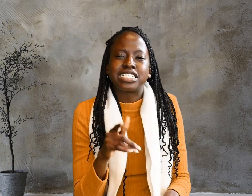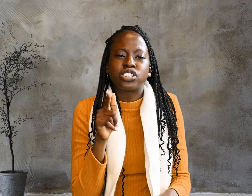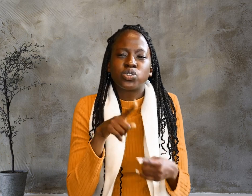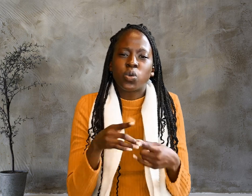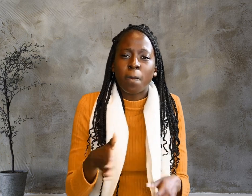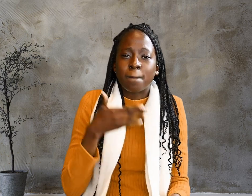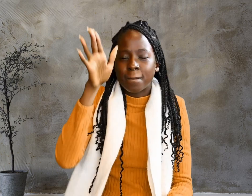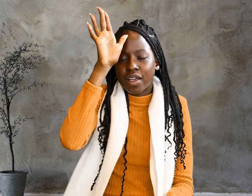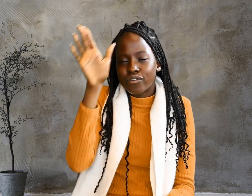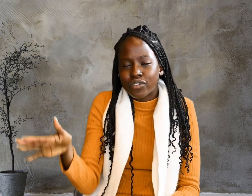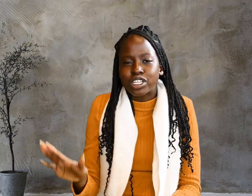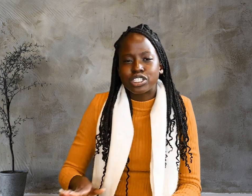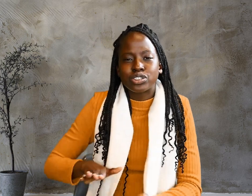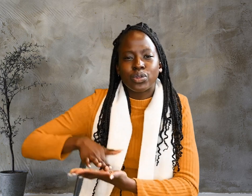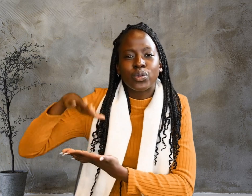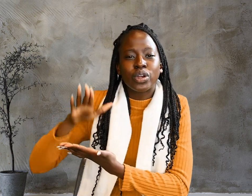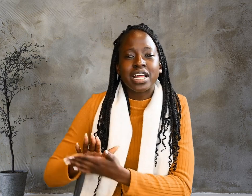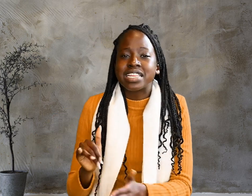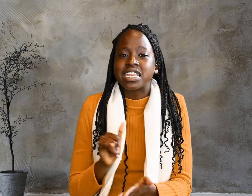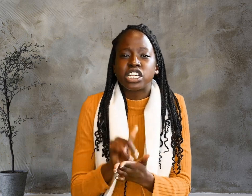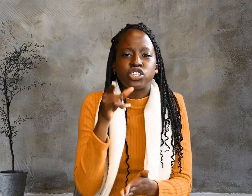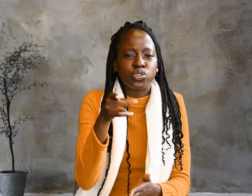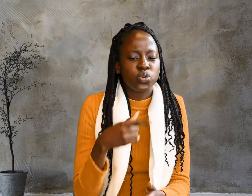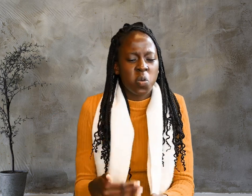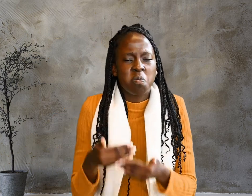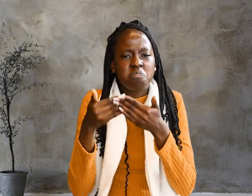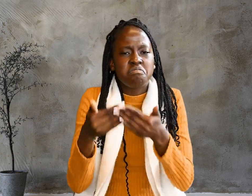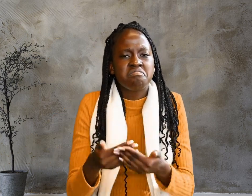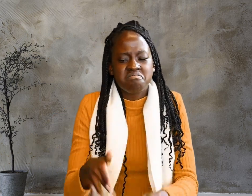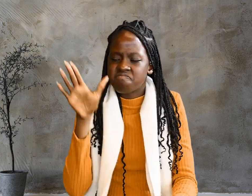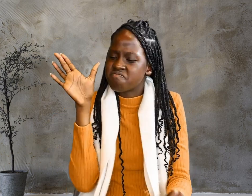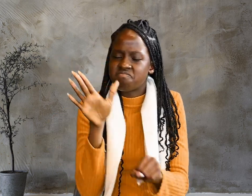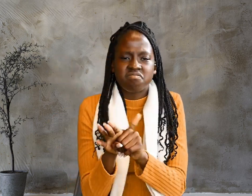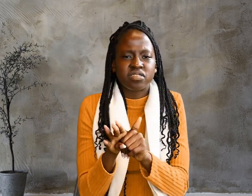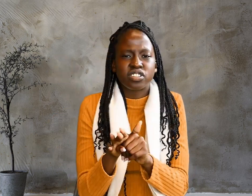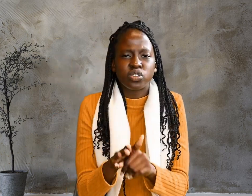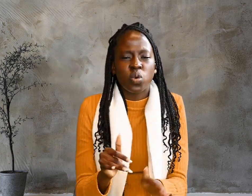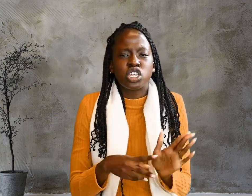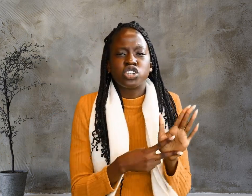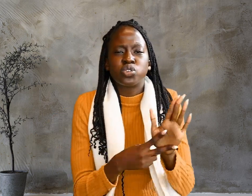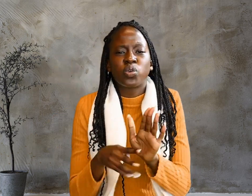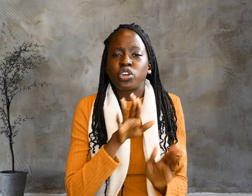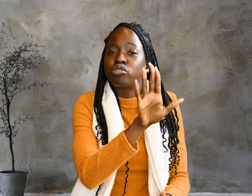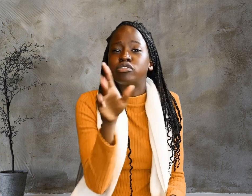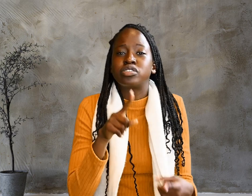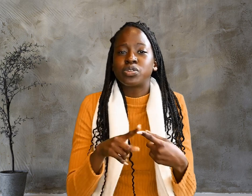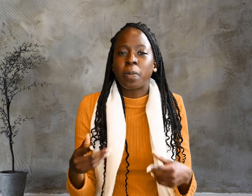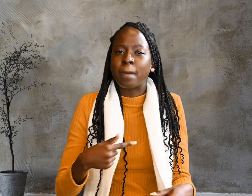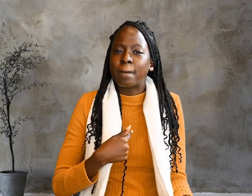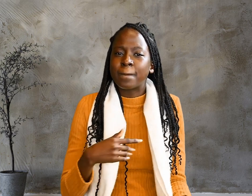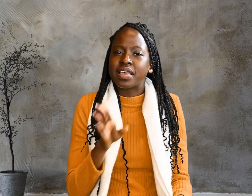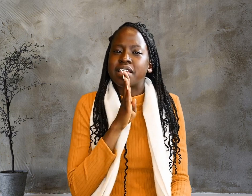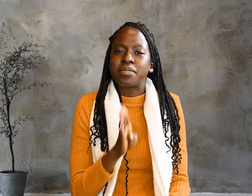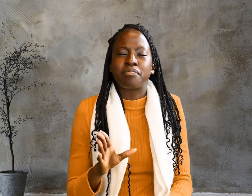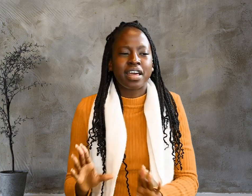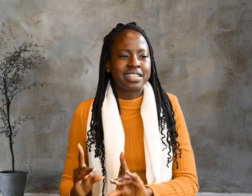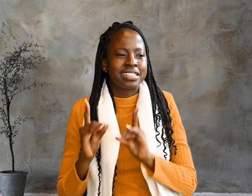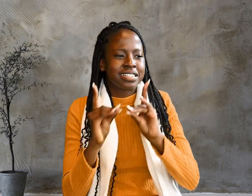that you bear much fruit, showing yourselves to be my disciples. As the father has loved